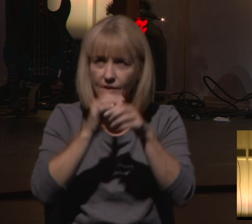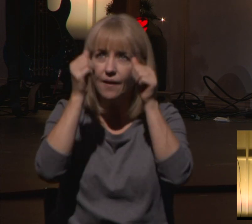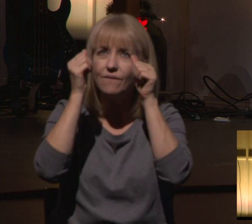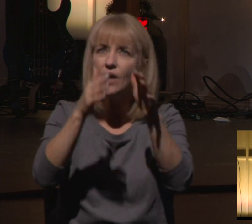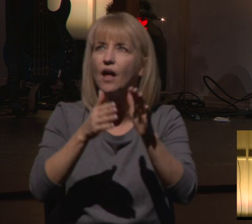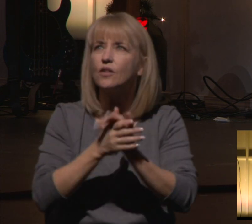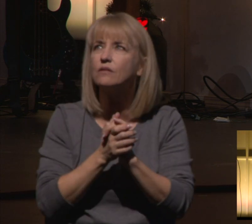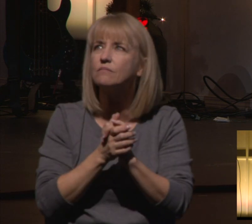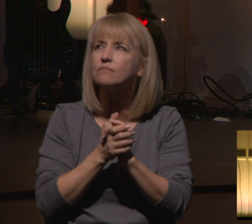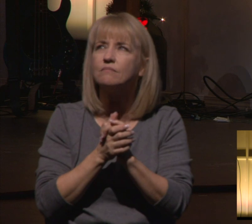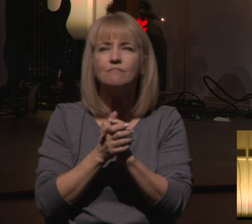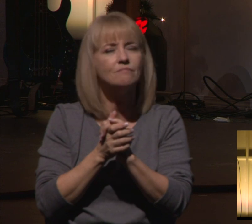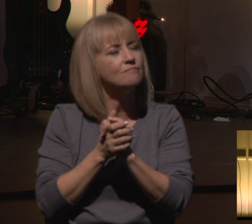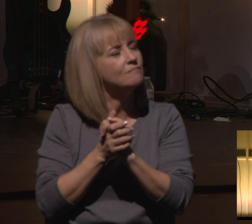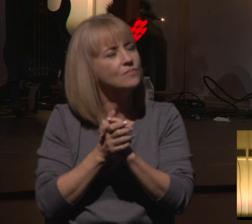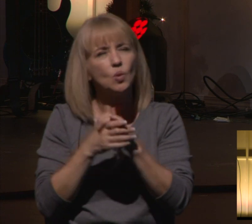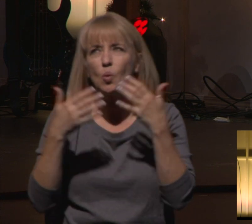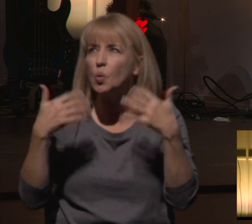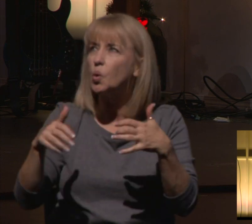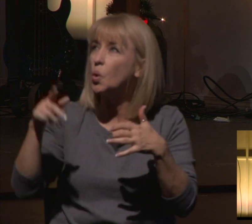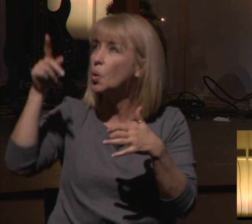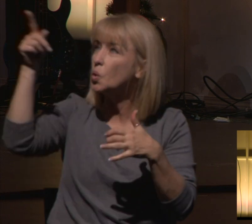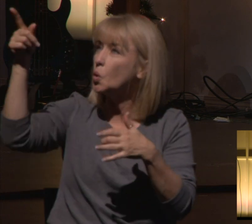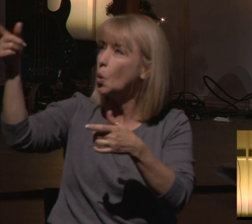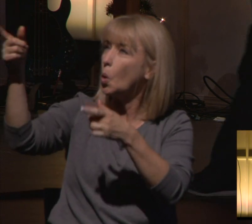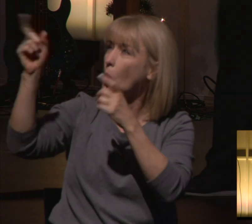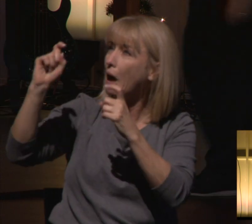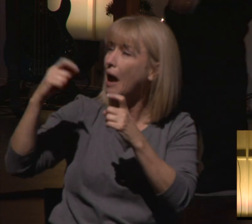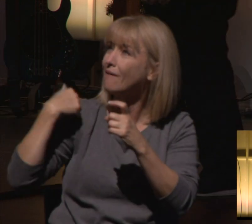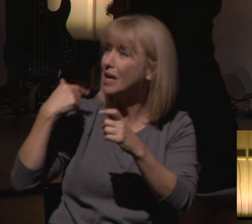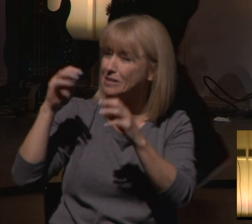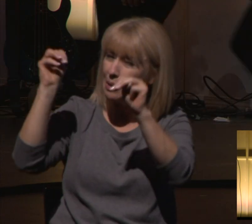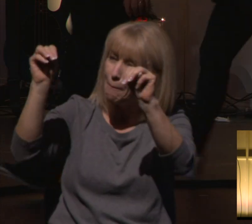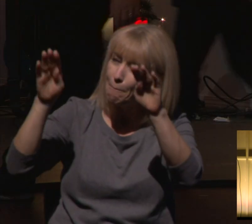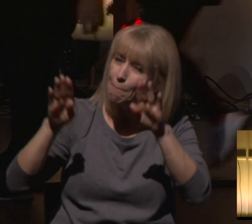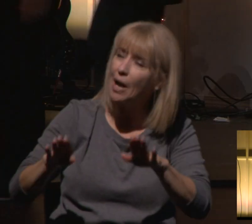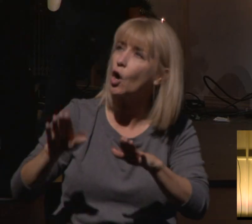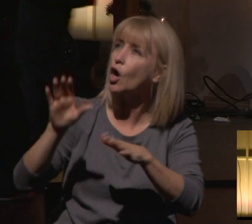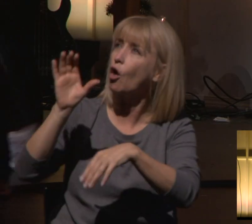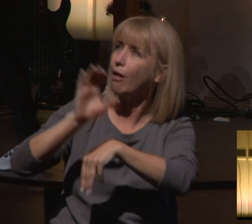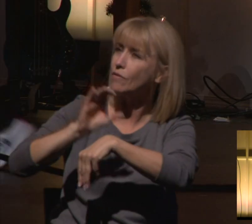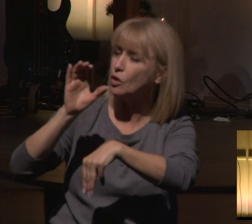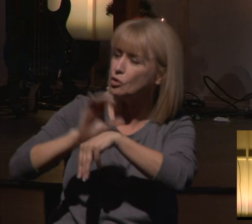God, I know it would have been easy to just die on a cross and then save us individually.